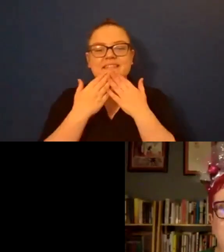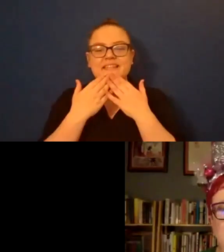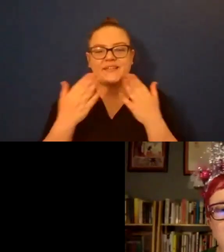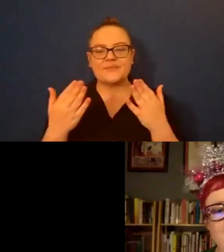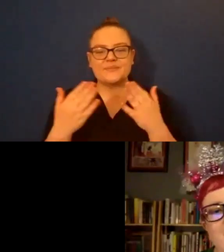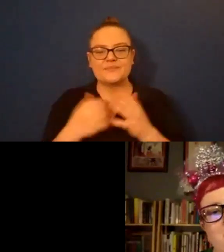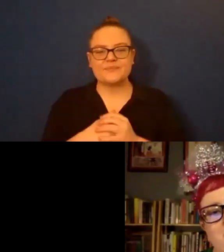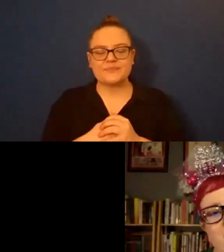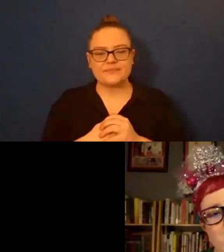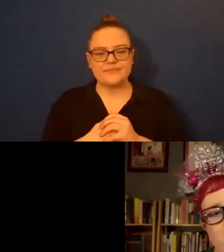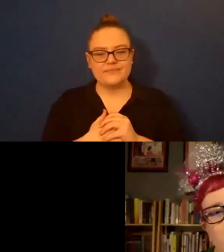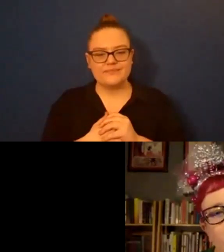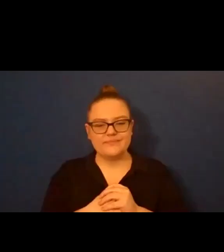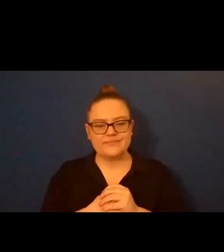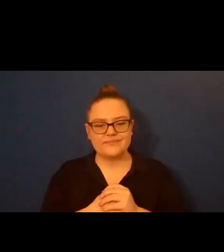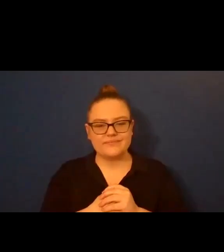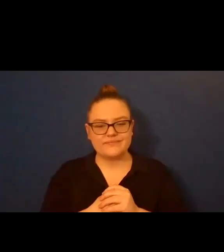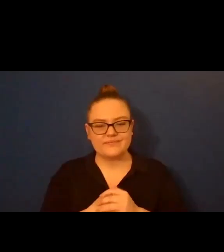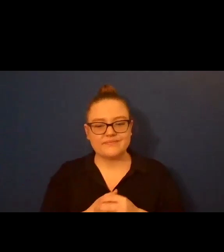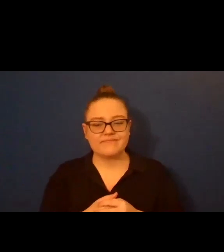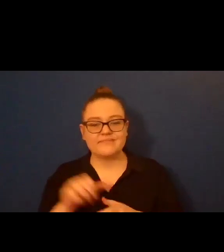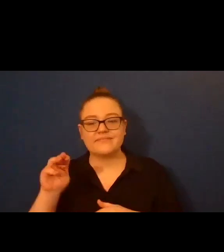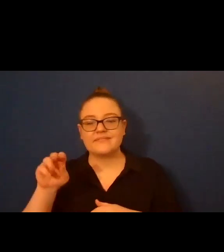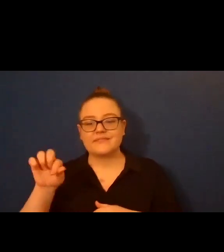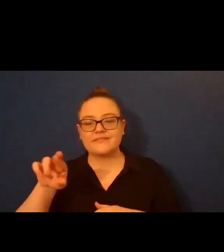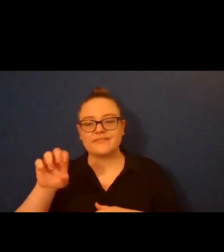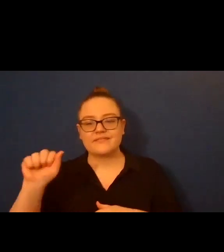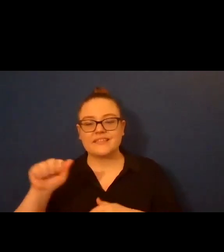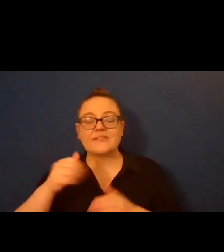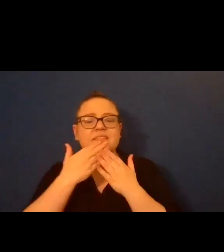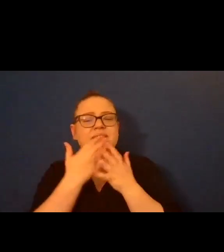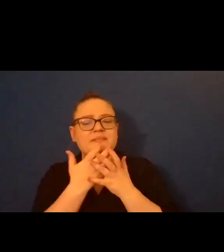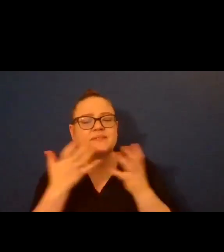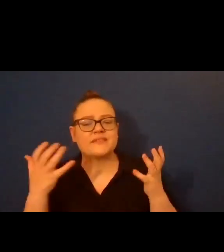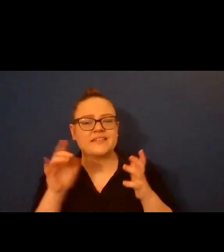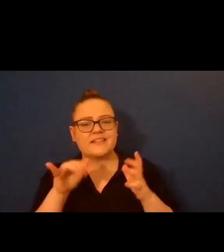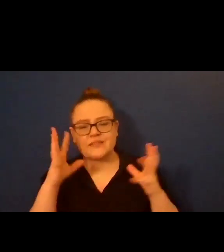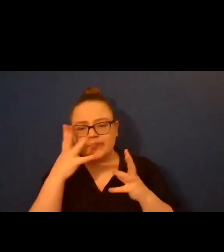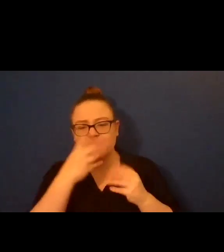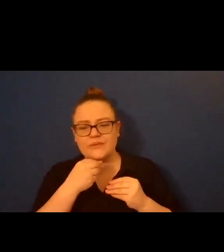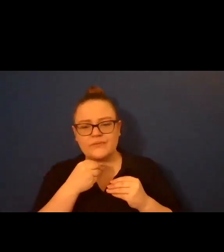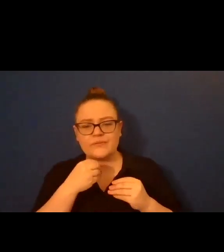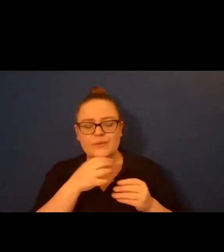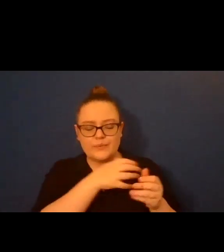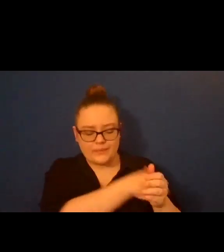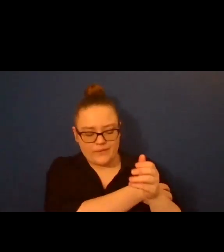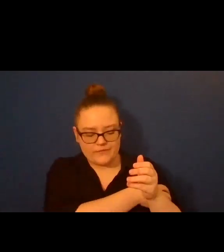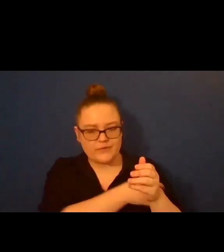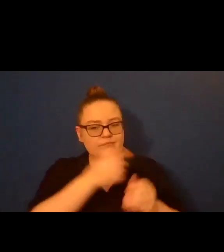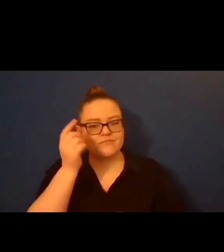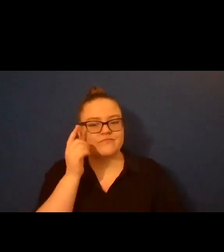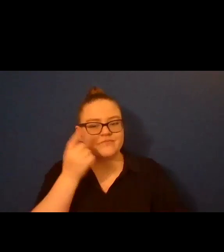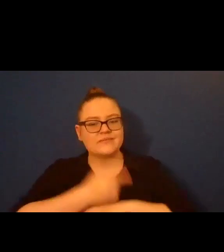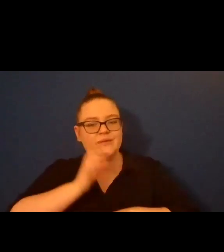Thank you, Megan. That was beautiful and powerful. And one day I will get to see you in real life again and we will go through access.